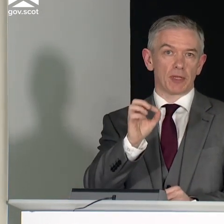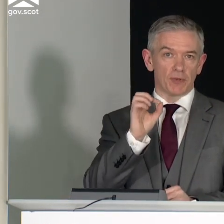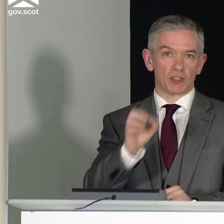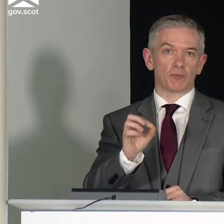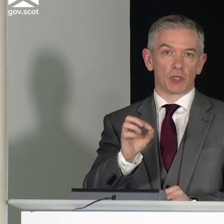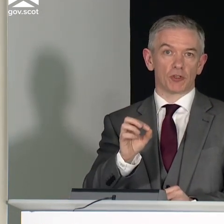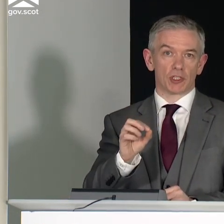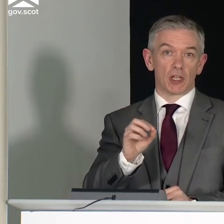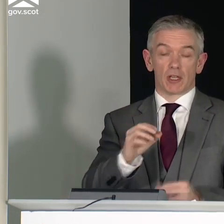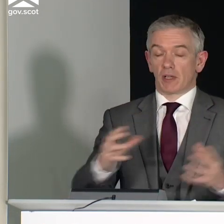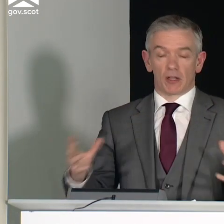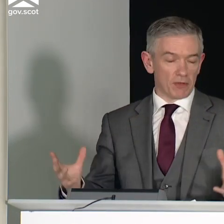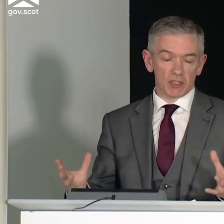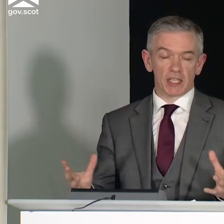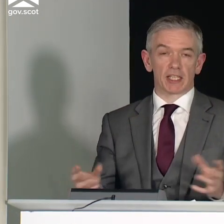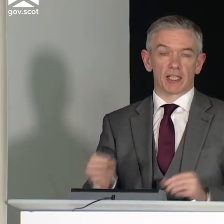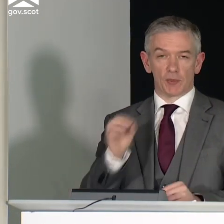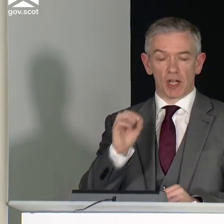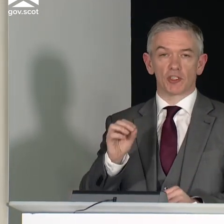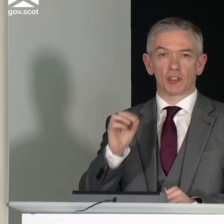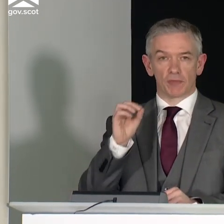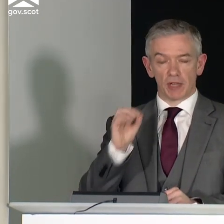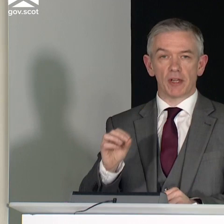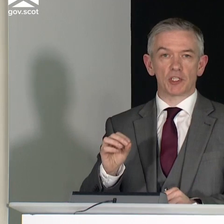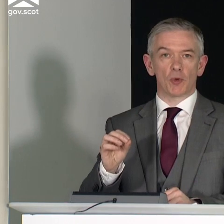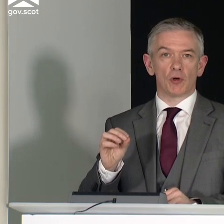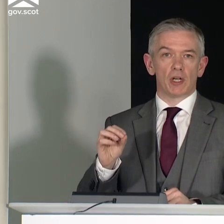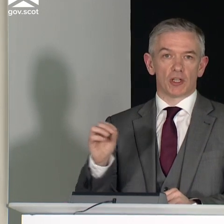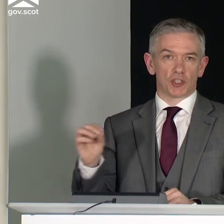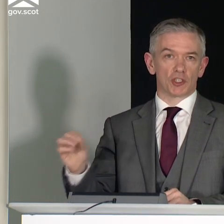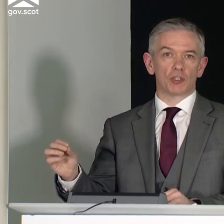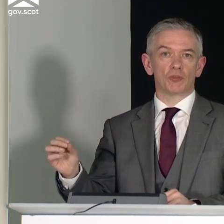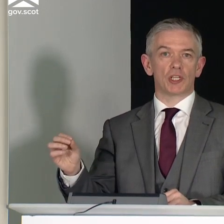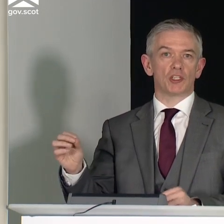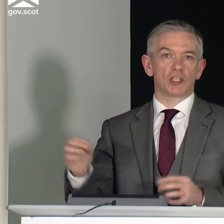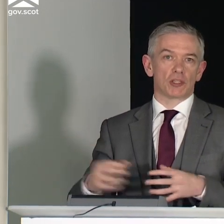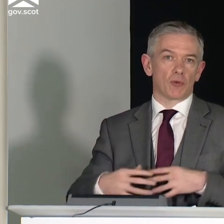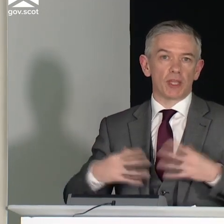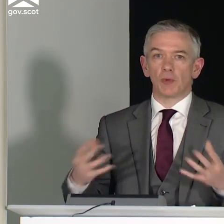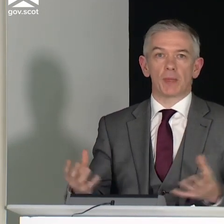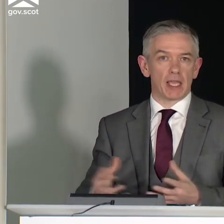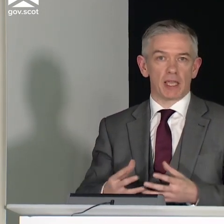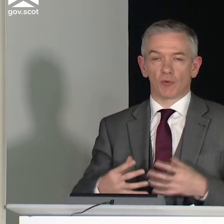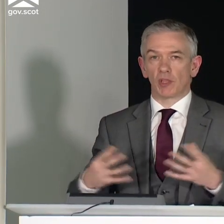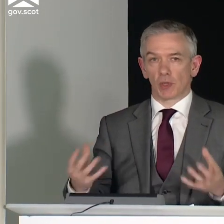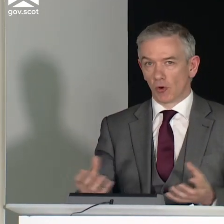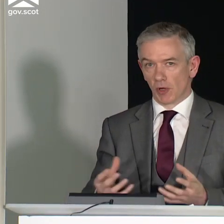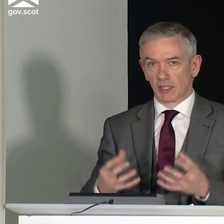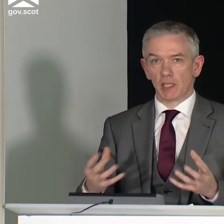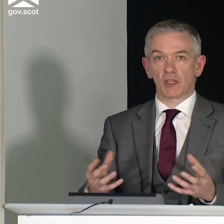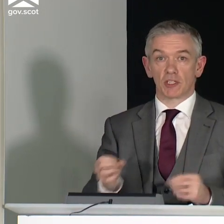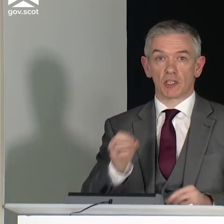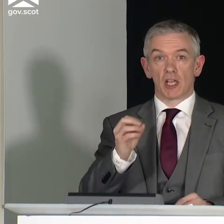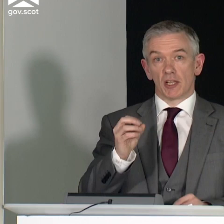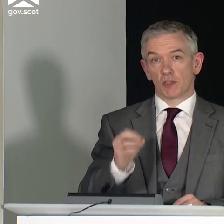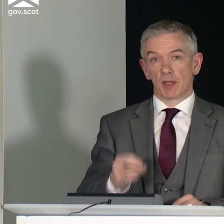need to remain vigilant because, I'll emphasise again, the margins are very, very small and just subtle changes in the way that we behave, the way that we go about